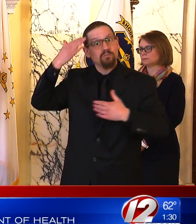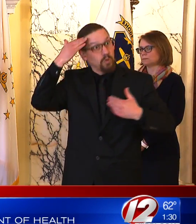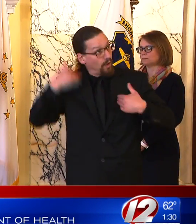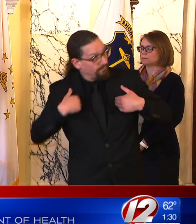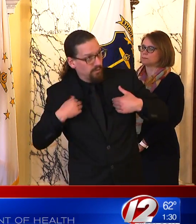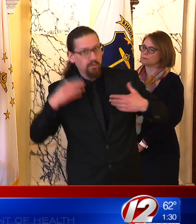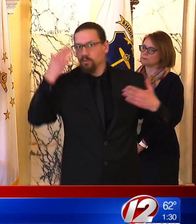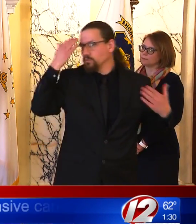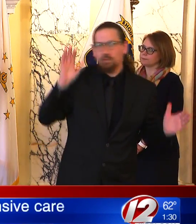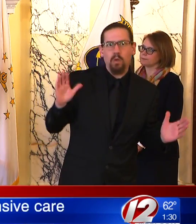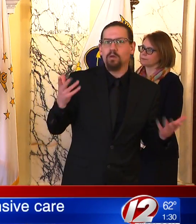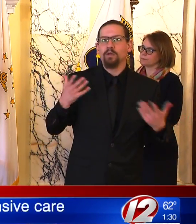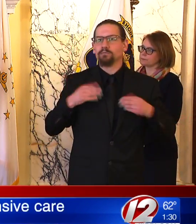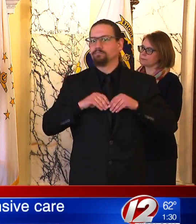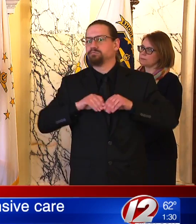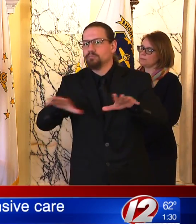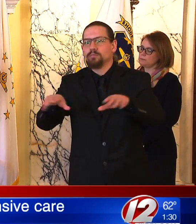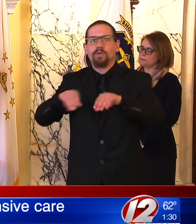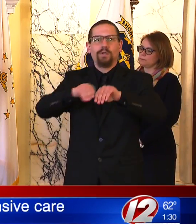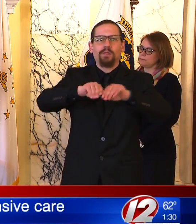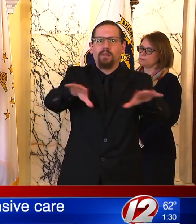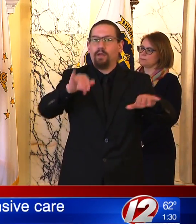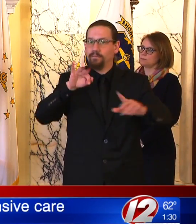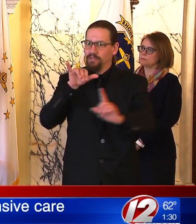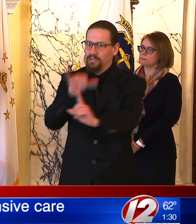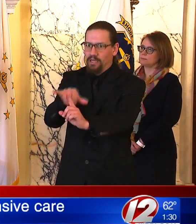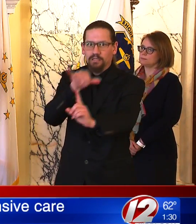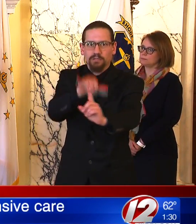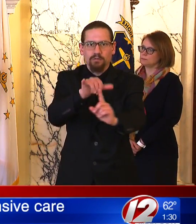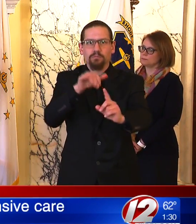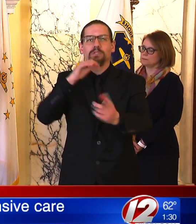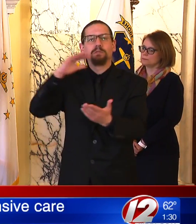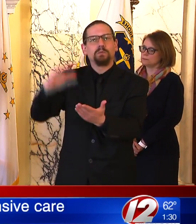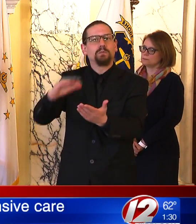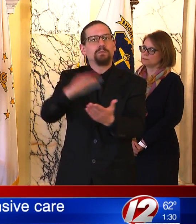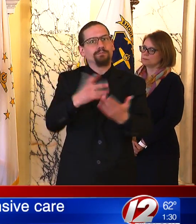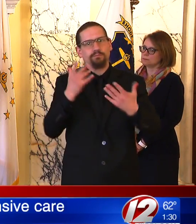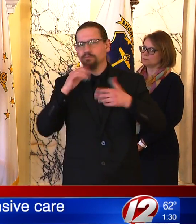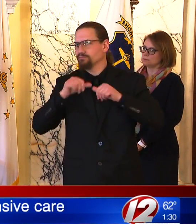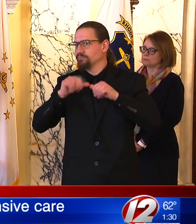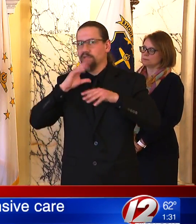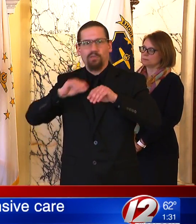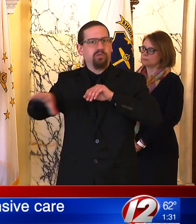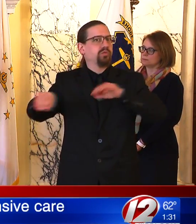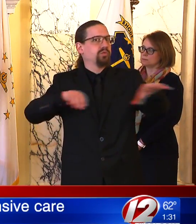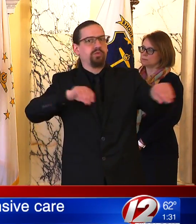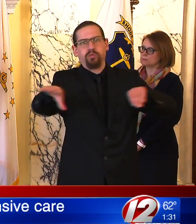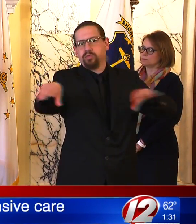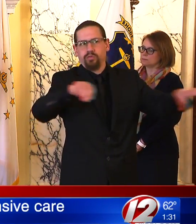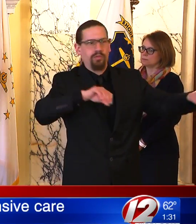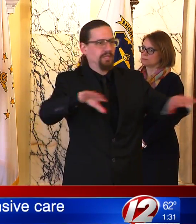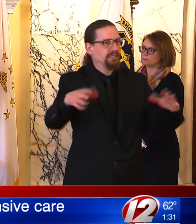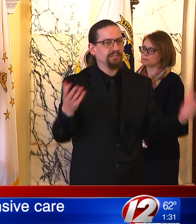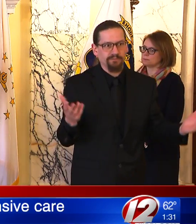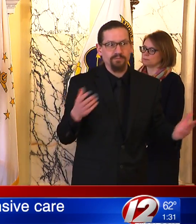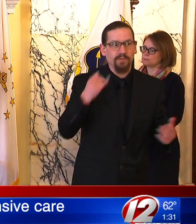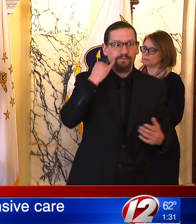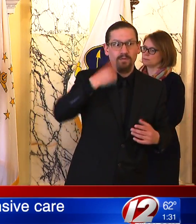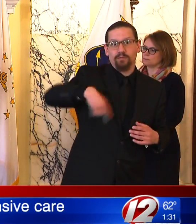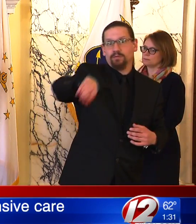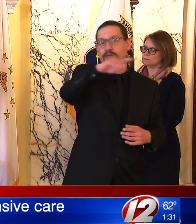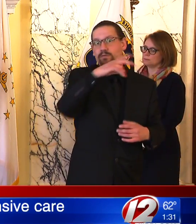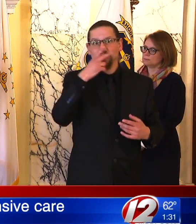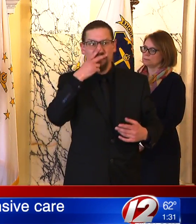about it. That's how the virus spreads. Call the police or just talk to them and help them know that they can make that difference.